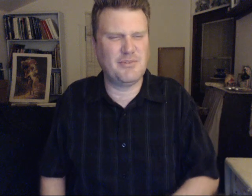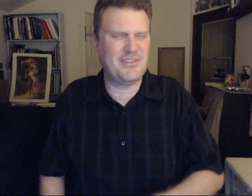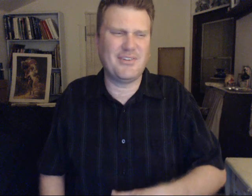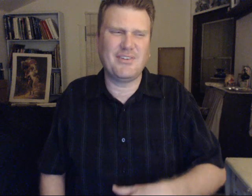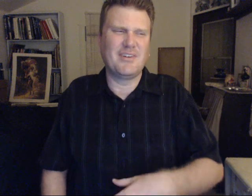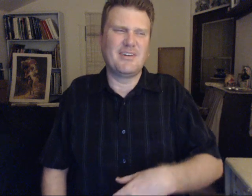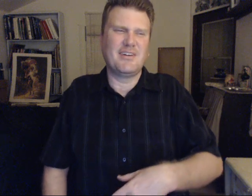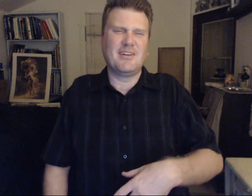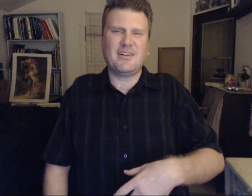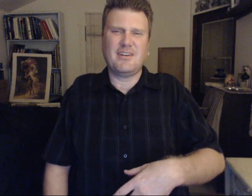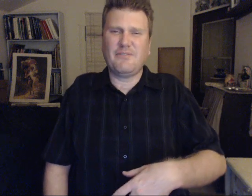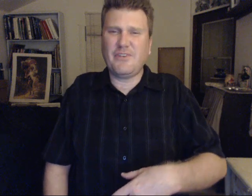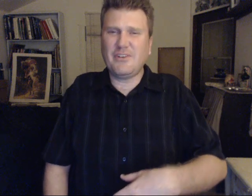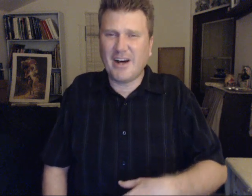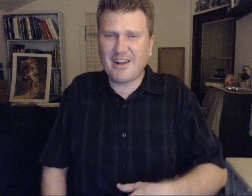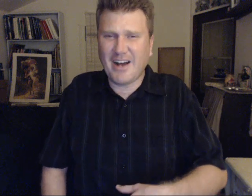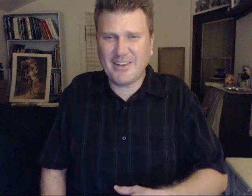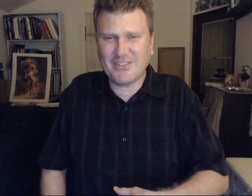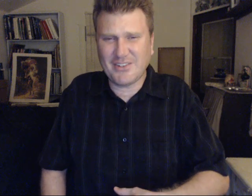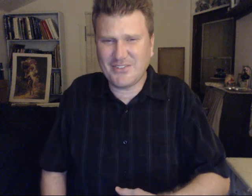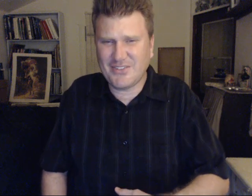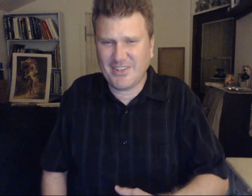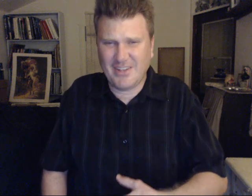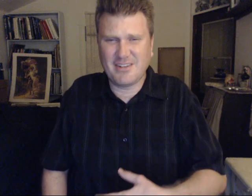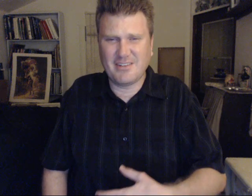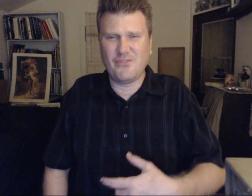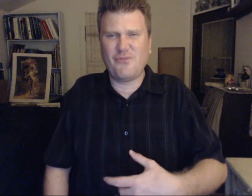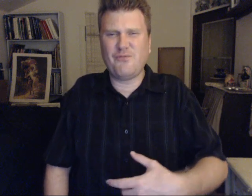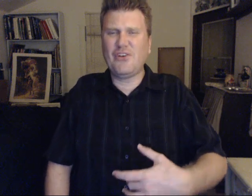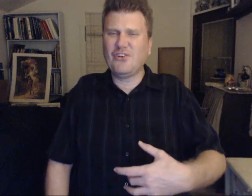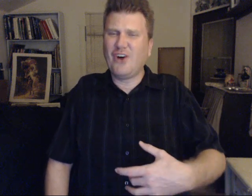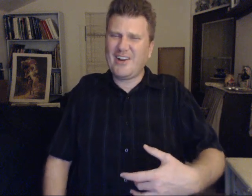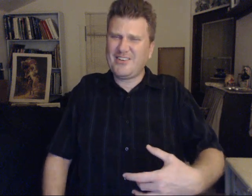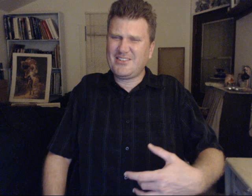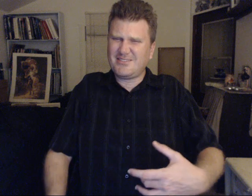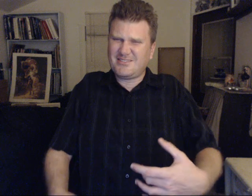Put... Feline eyes, I should say. Feline...